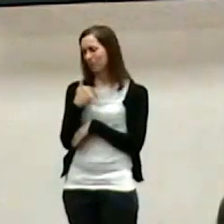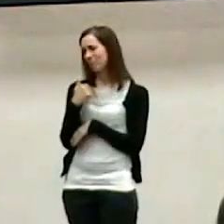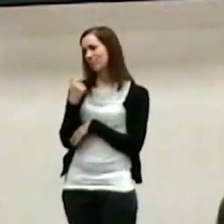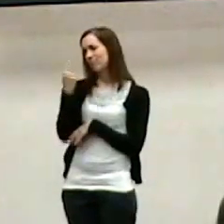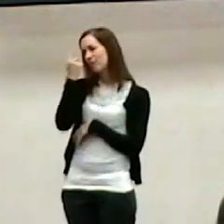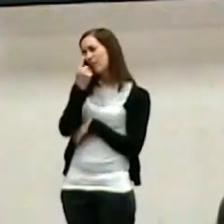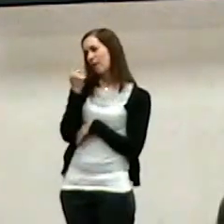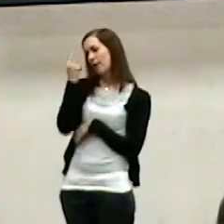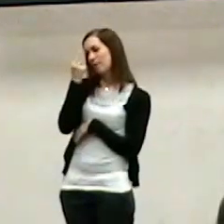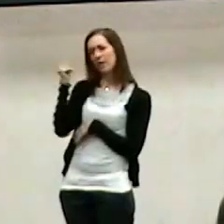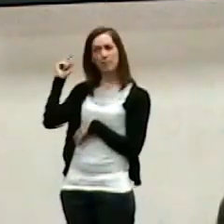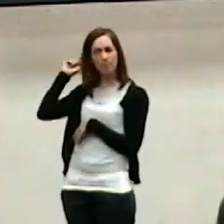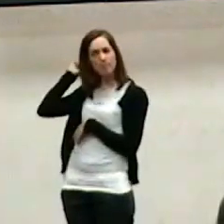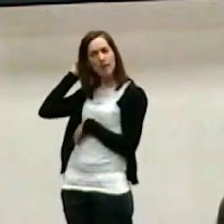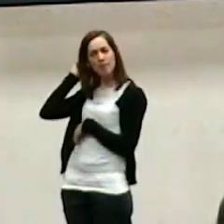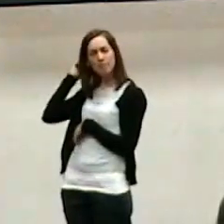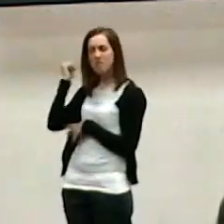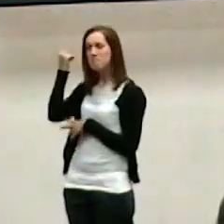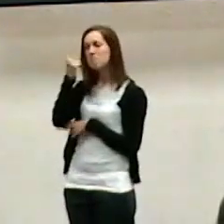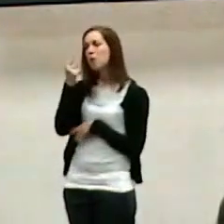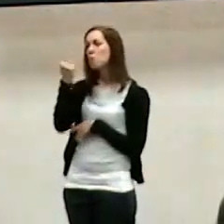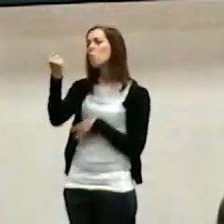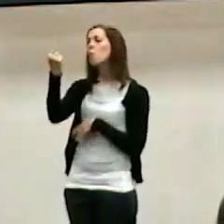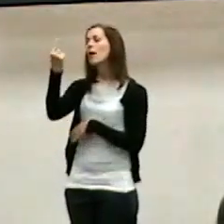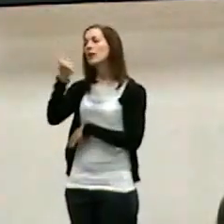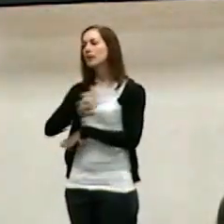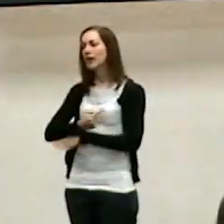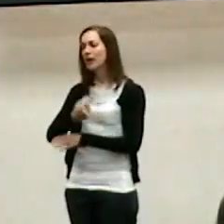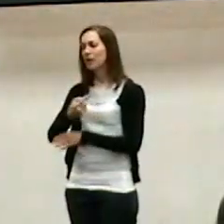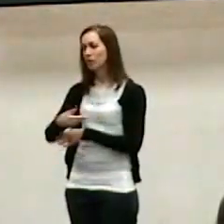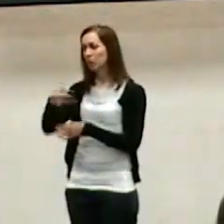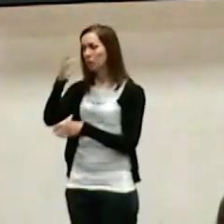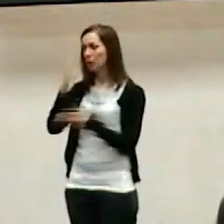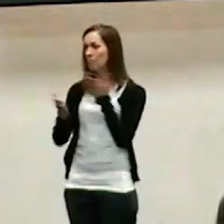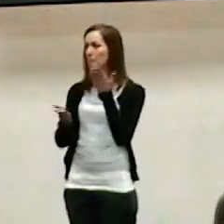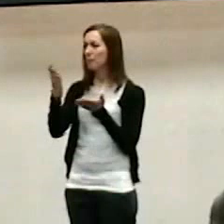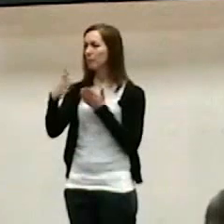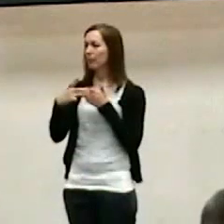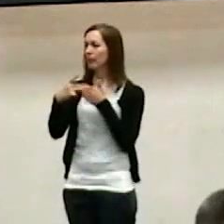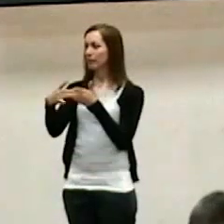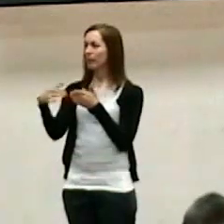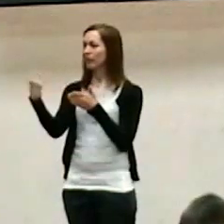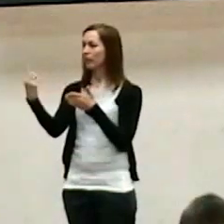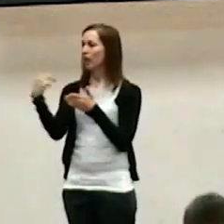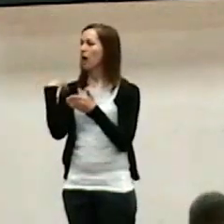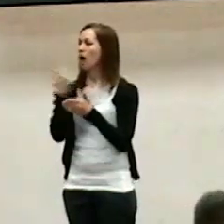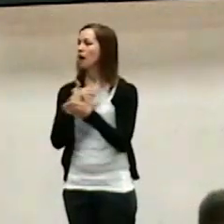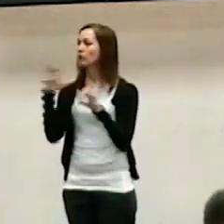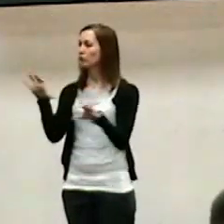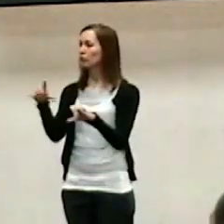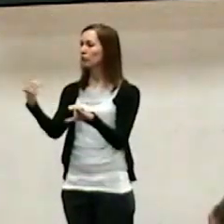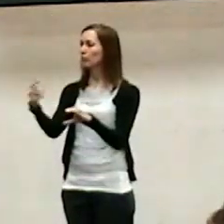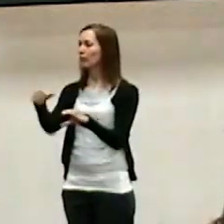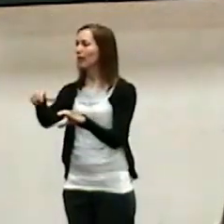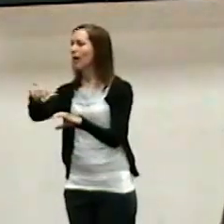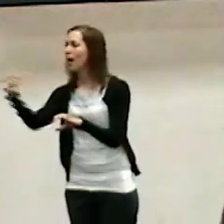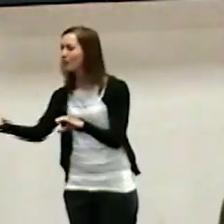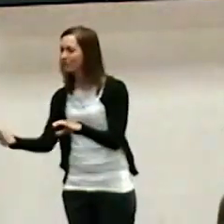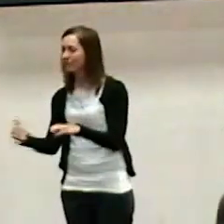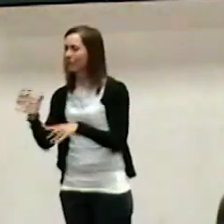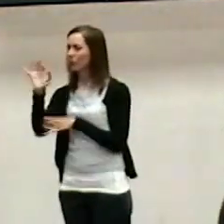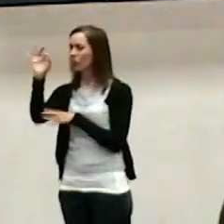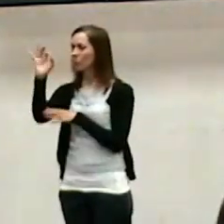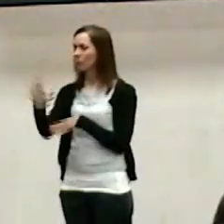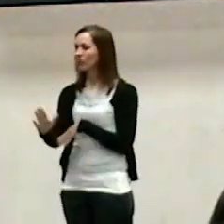hearts, and that someday, you know, God may lead us to do something else in addition to the things we wanted to do